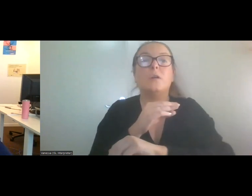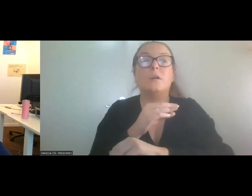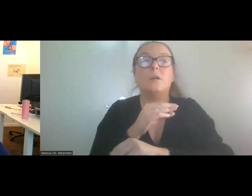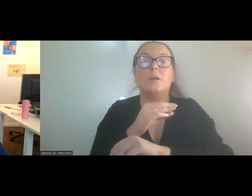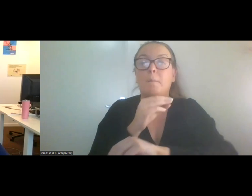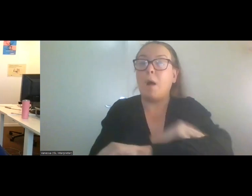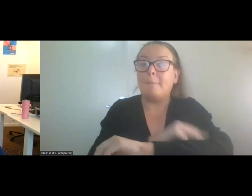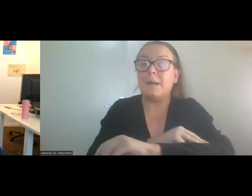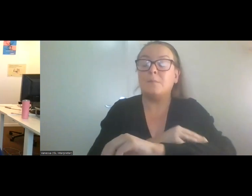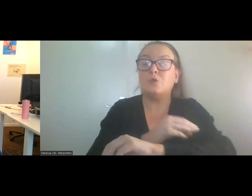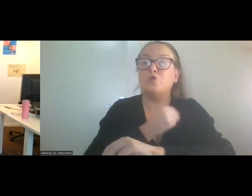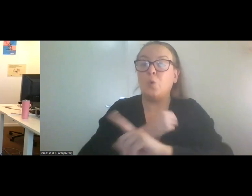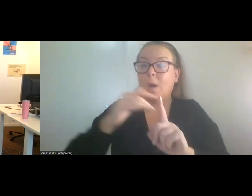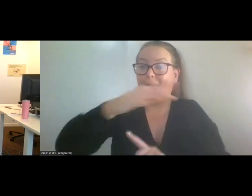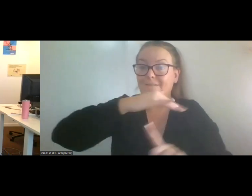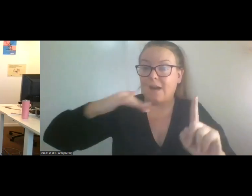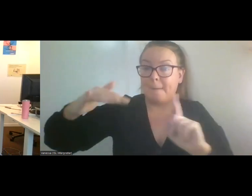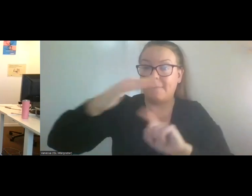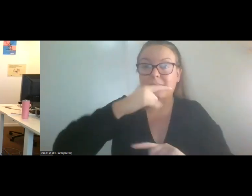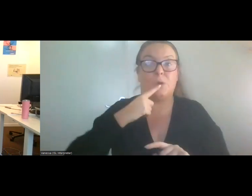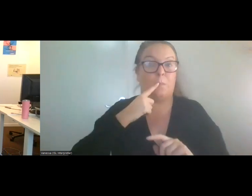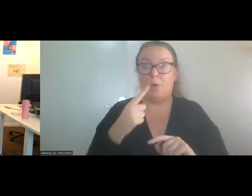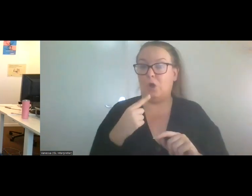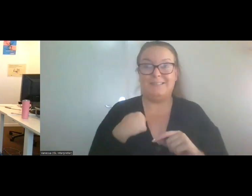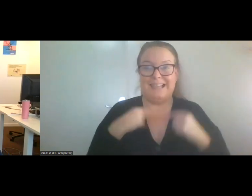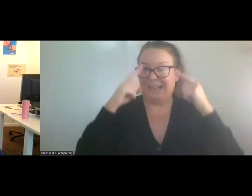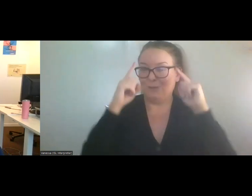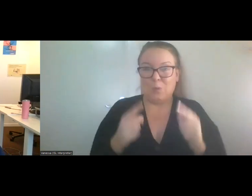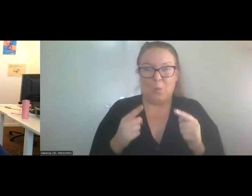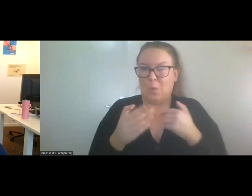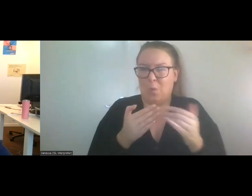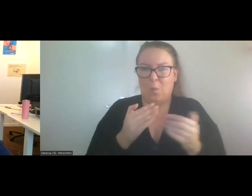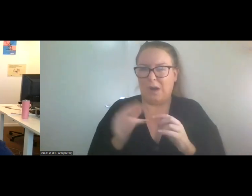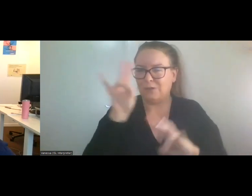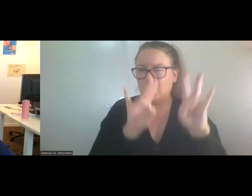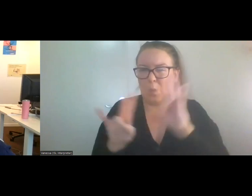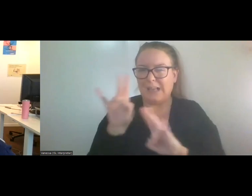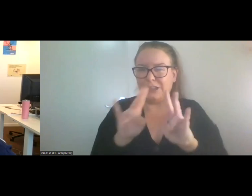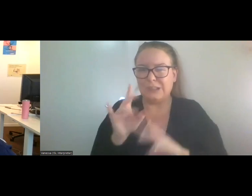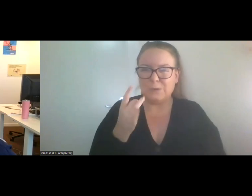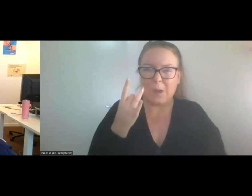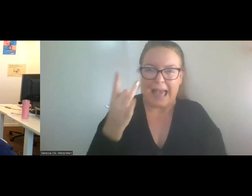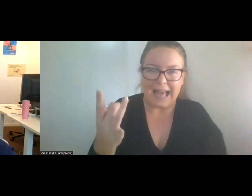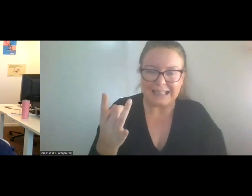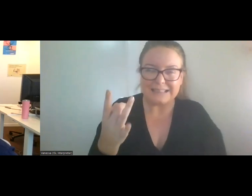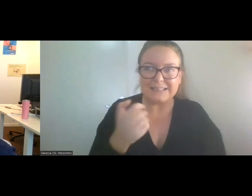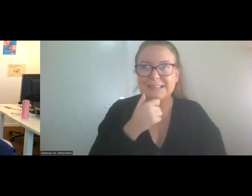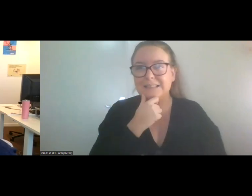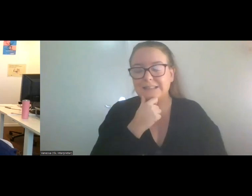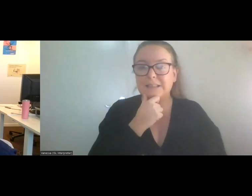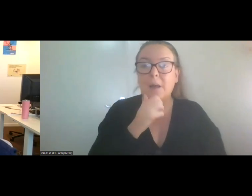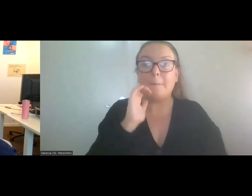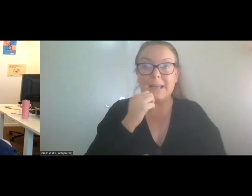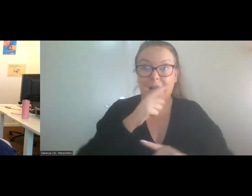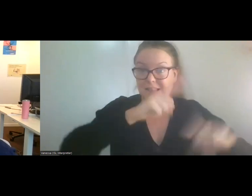But I didn't know what questions to ask such a diverse group